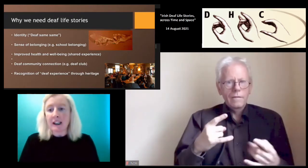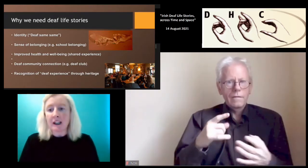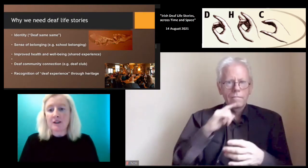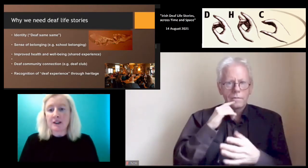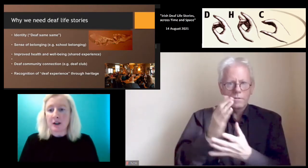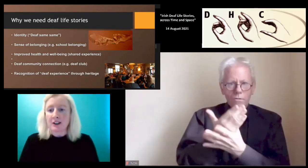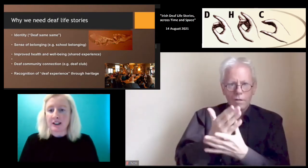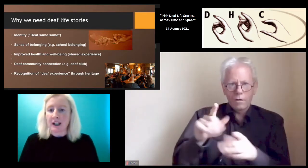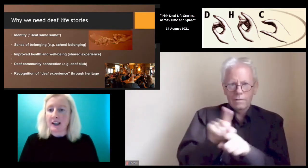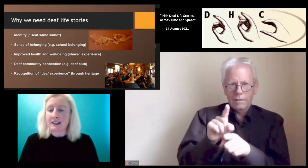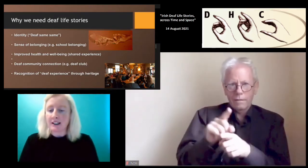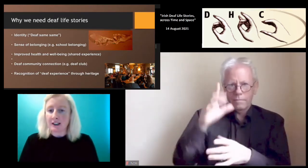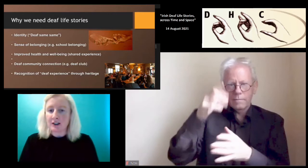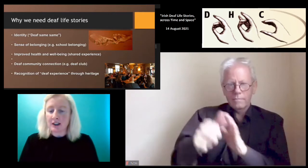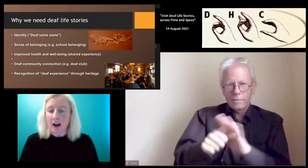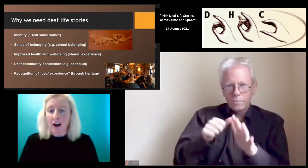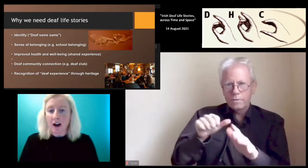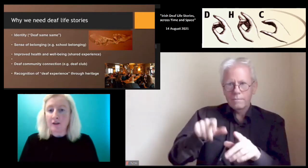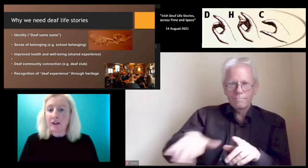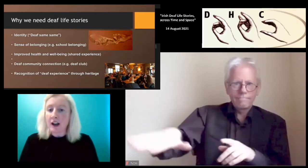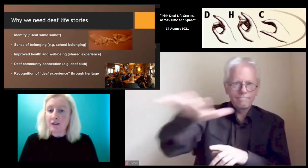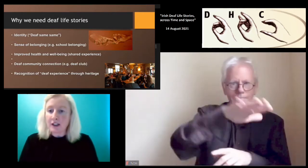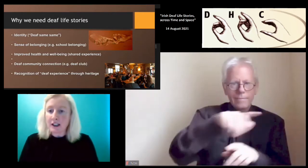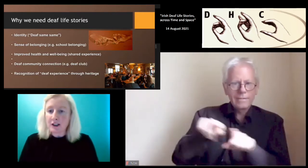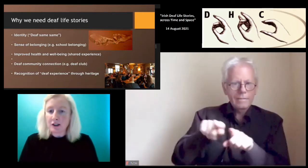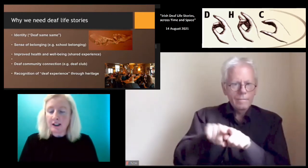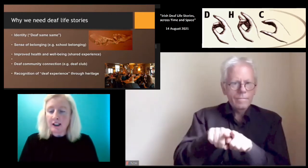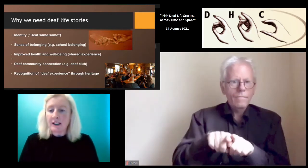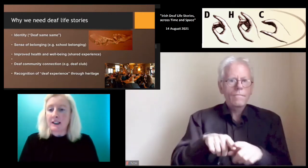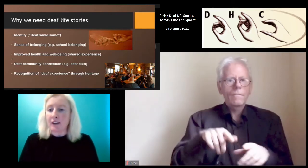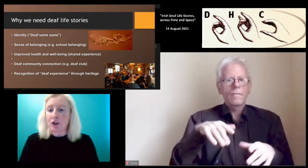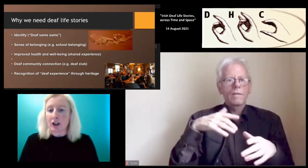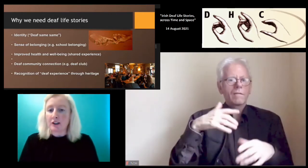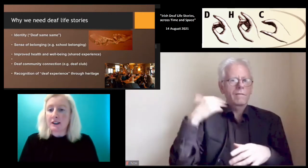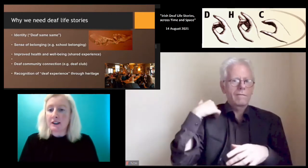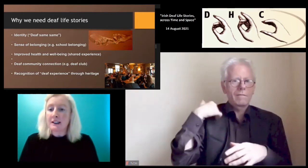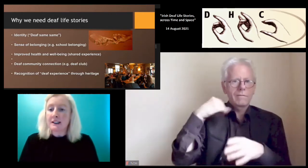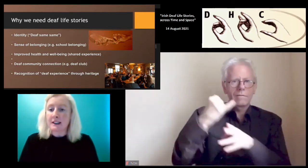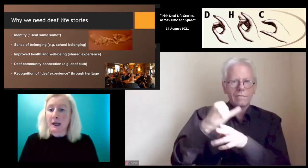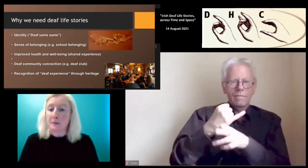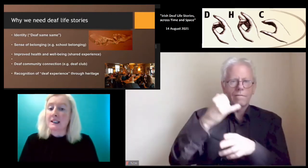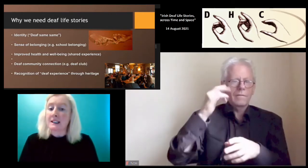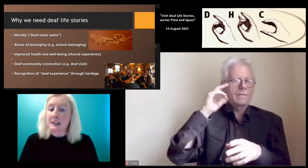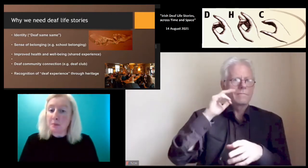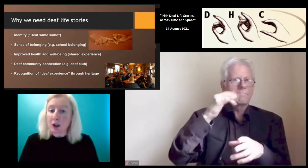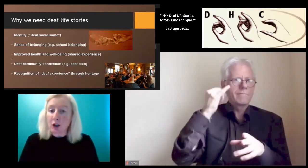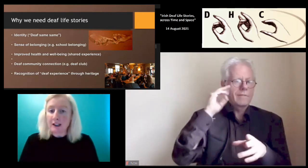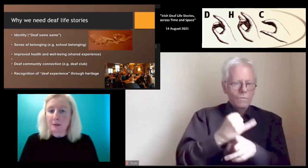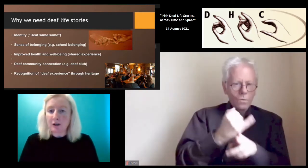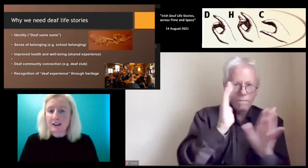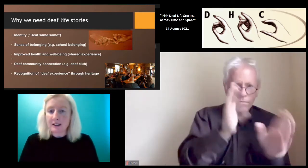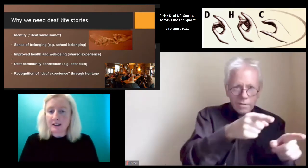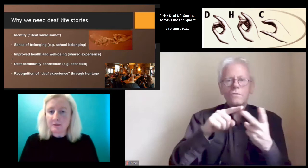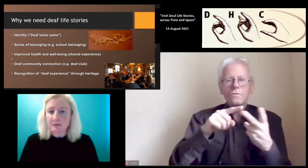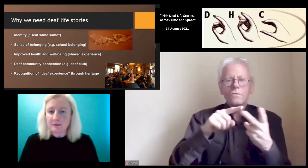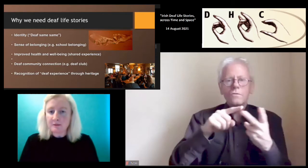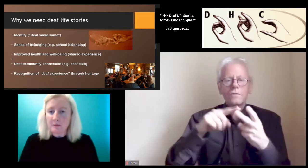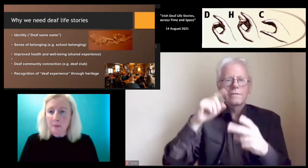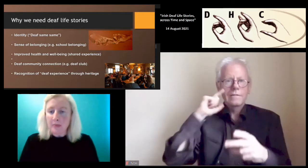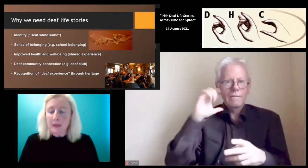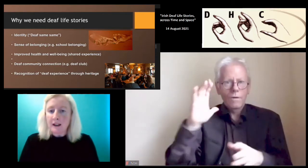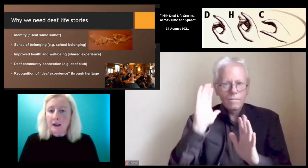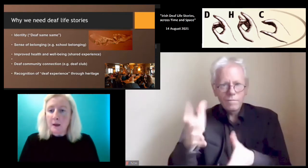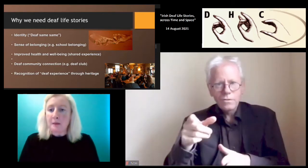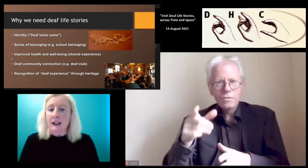It gives a person a sense of confidence to have shared same and similar experiences